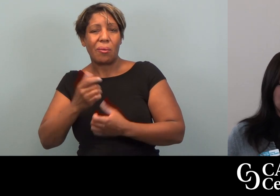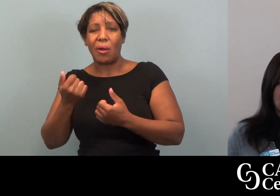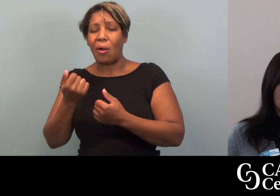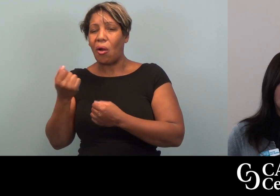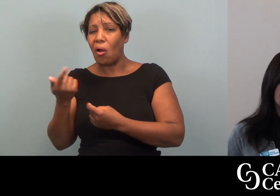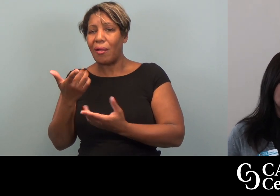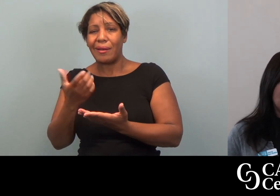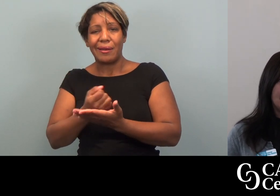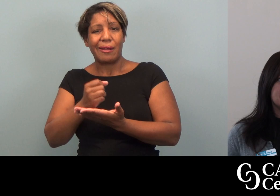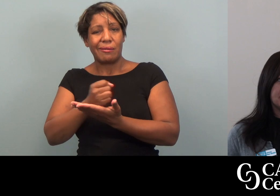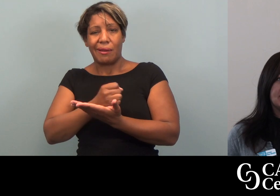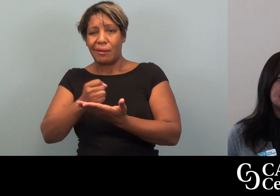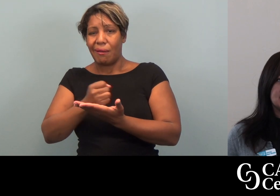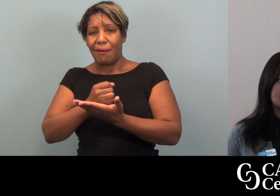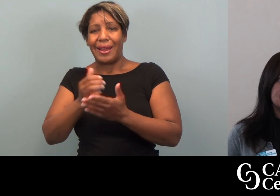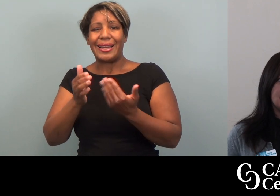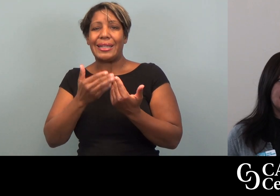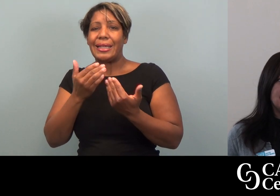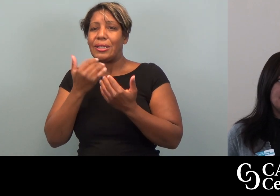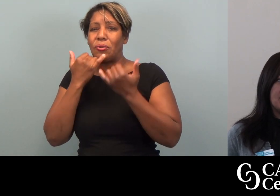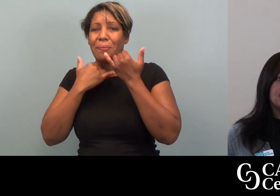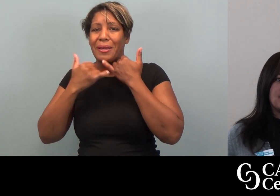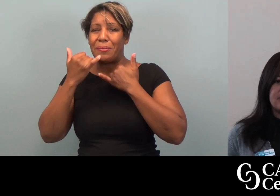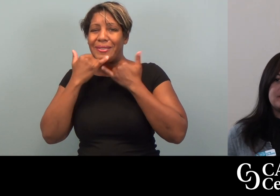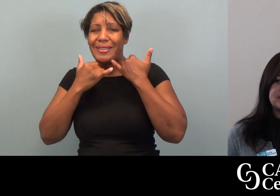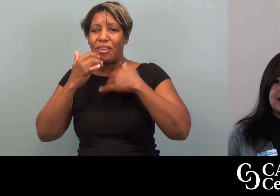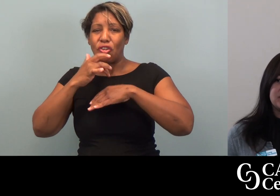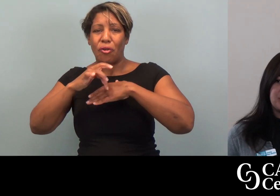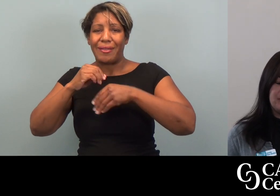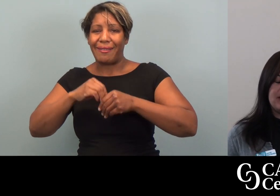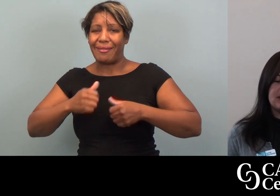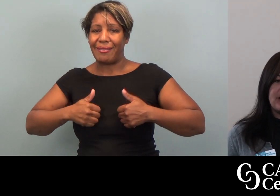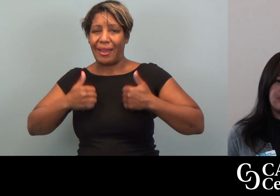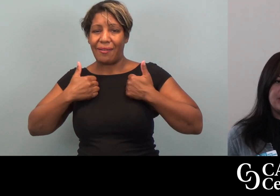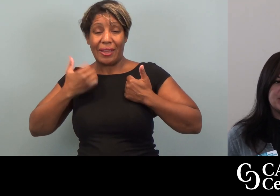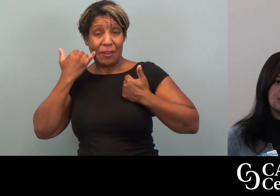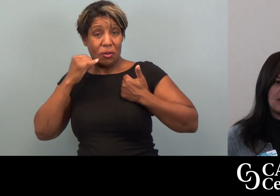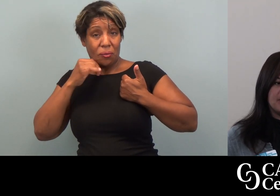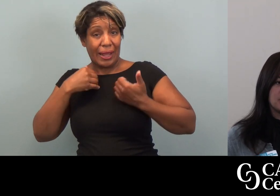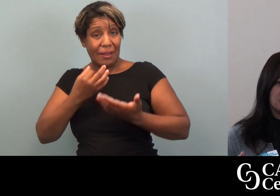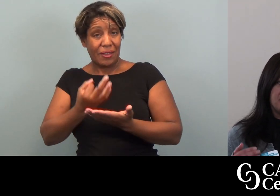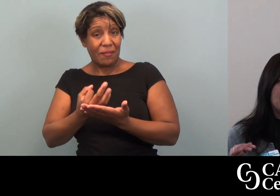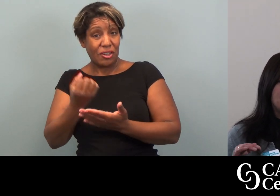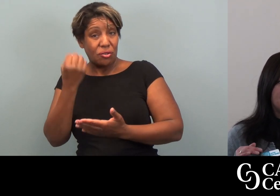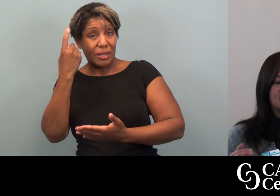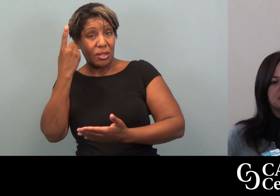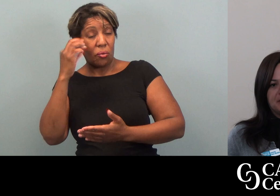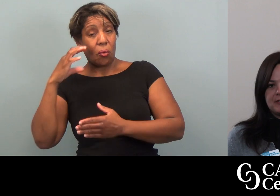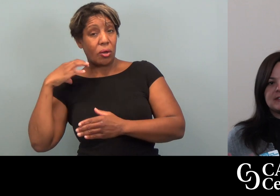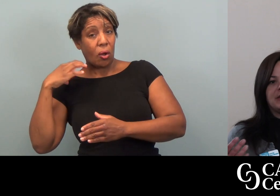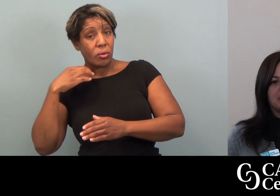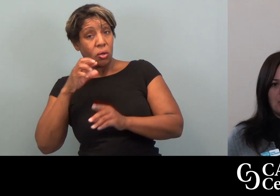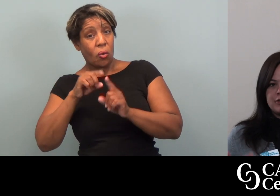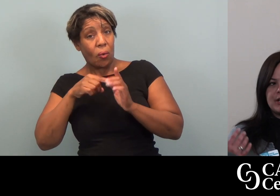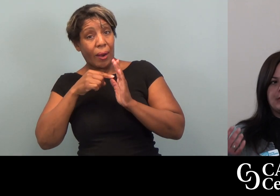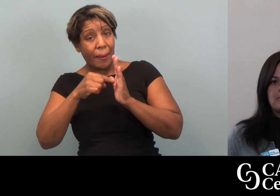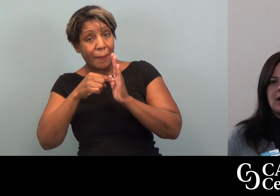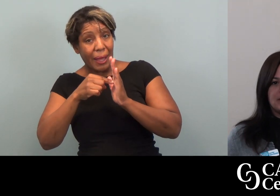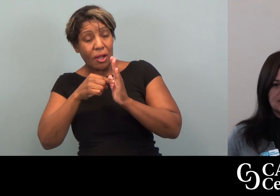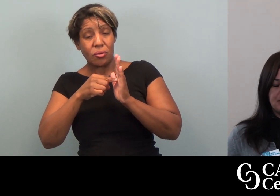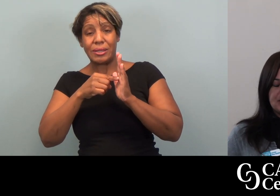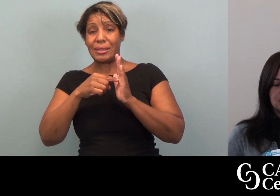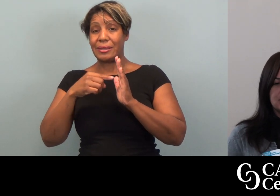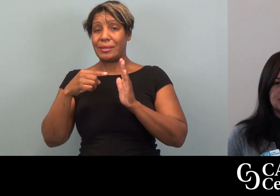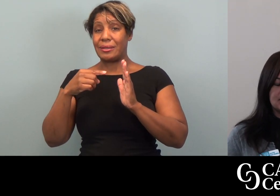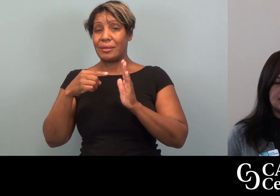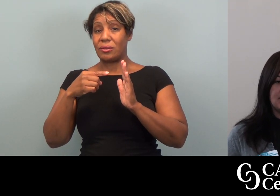all got those credit cards. And it's really easy to make a lot of mistakes early in life when you don't have the sort of financial literacy or coaching or